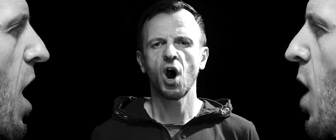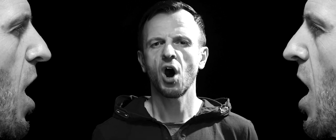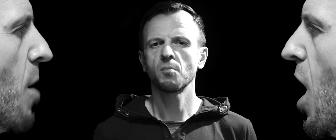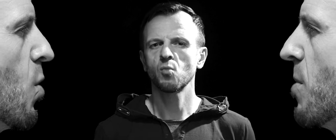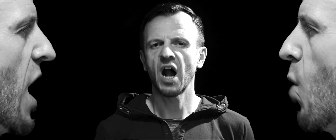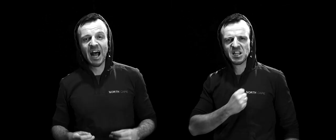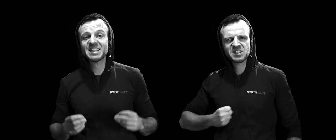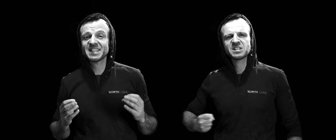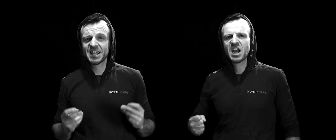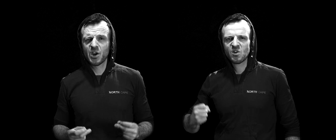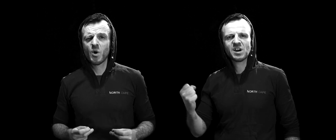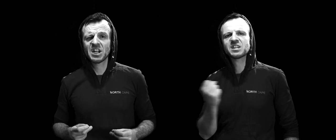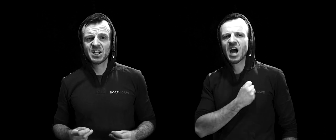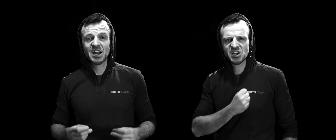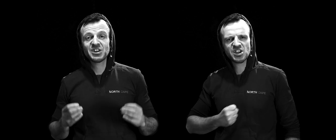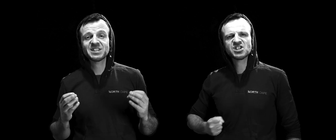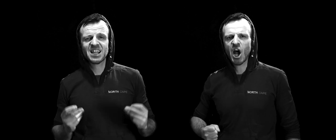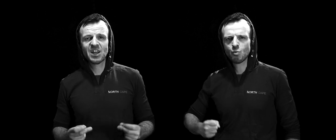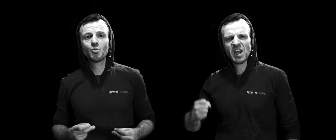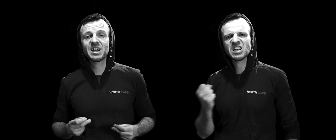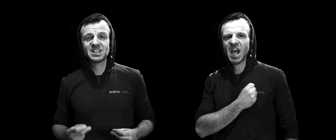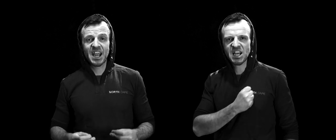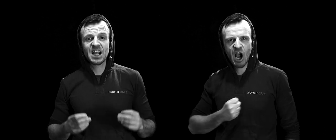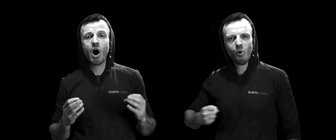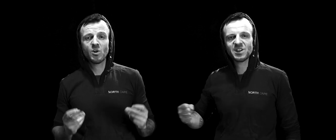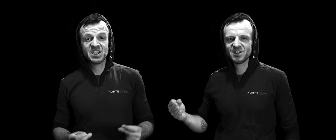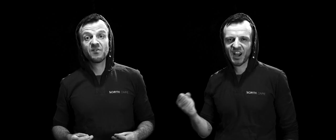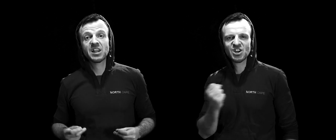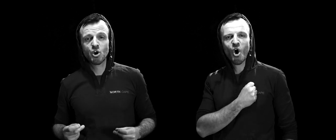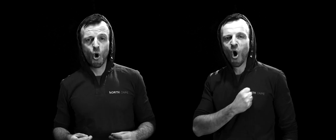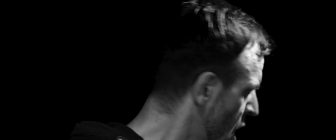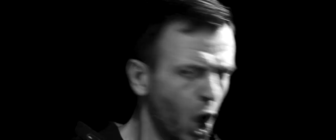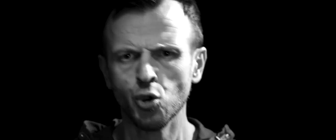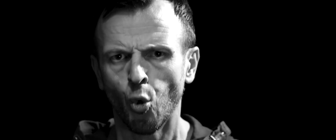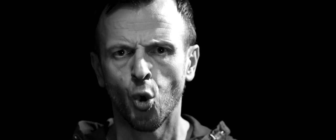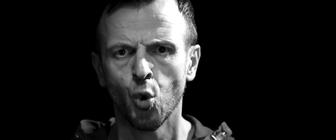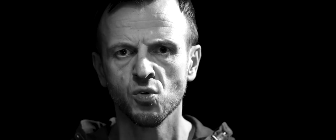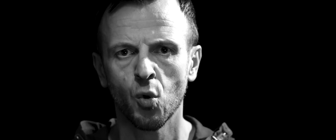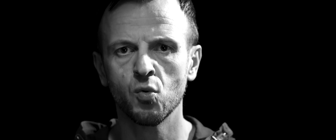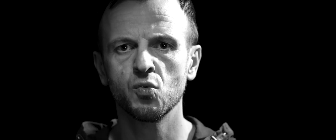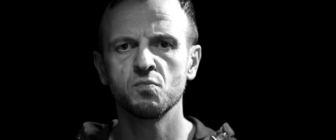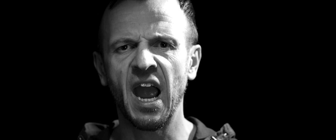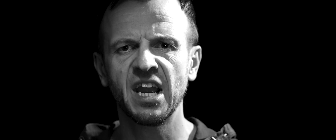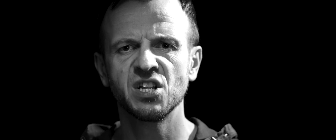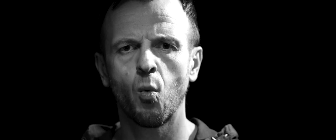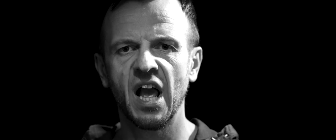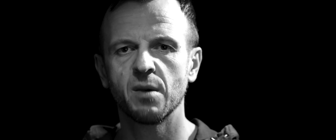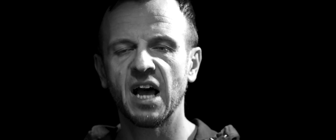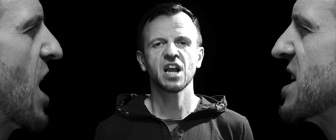rum. One day when the tunnel is done, we'll take our leave and go. Soon may the weatherman